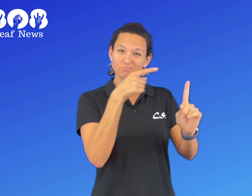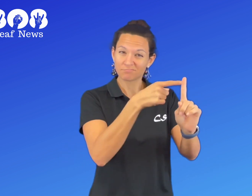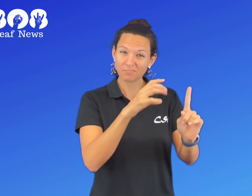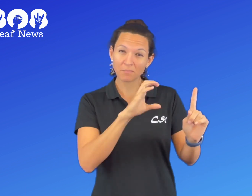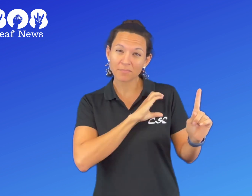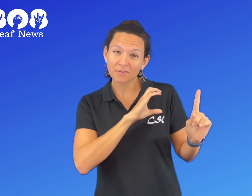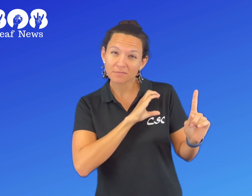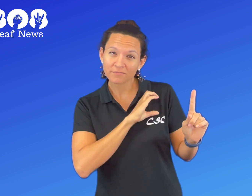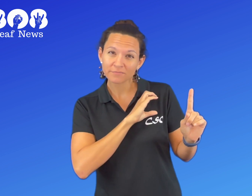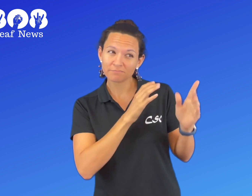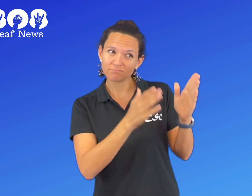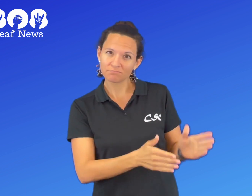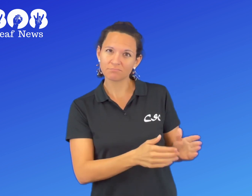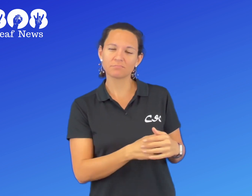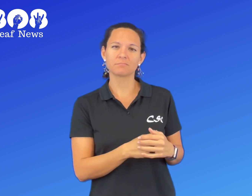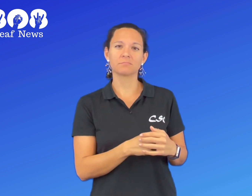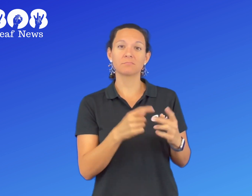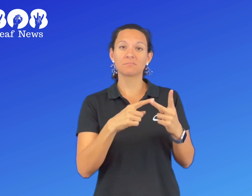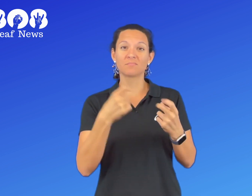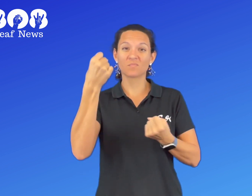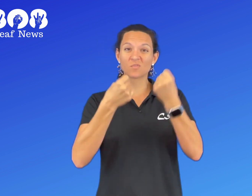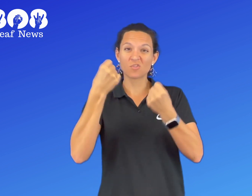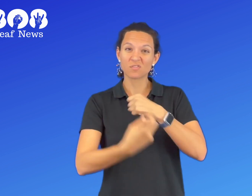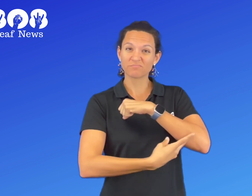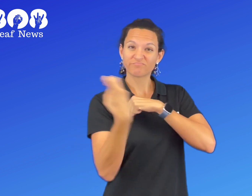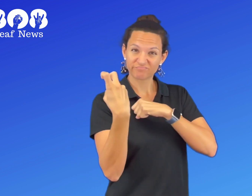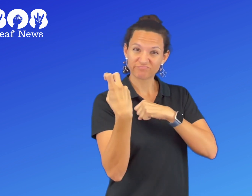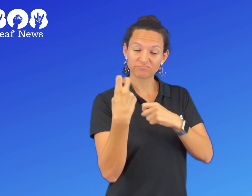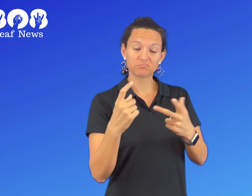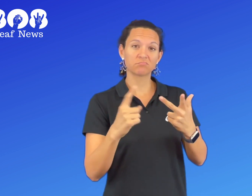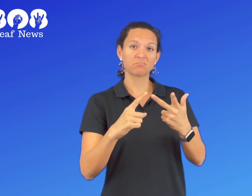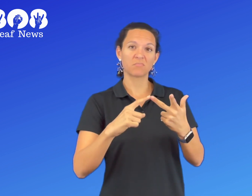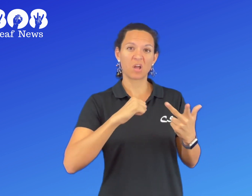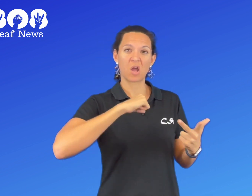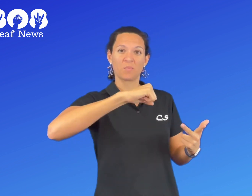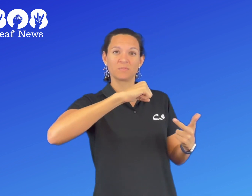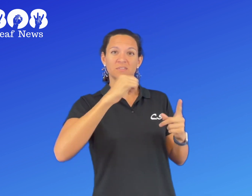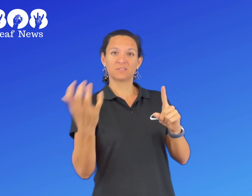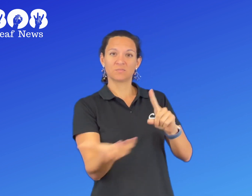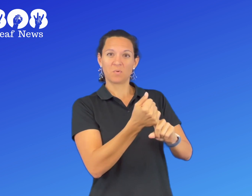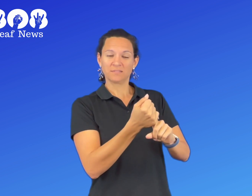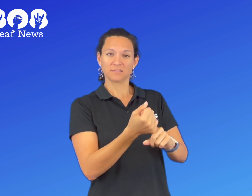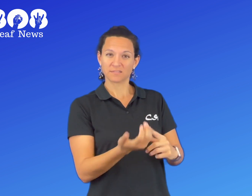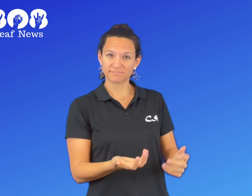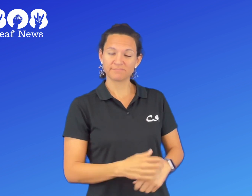murder of a police officer, auto theft, and resisting arrest.